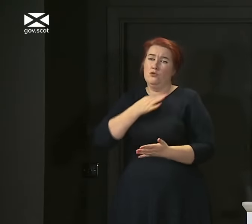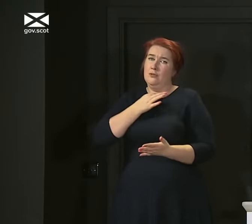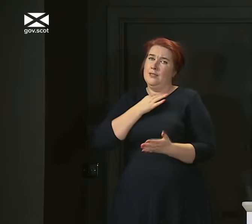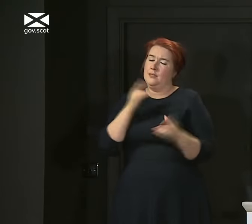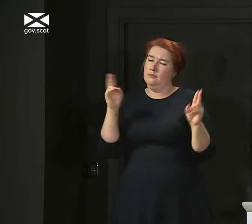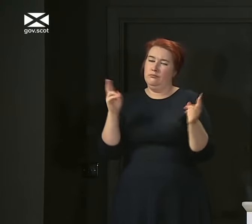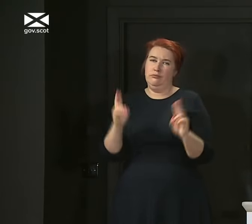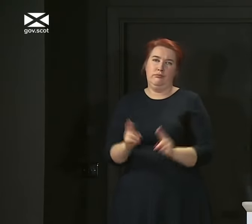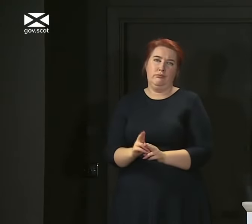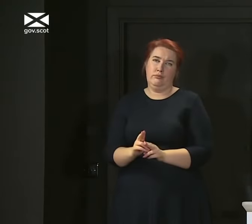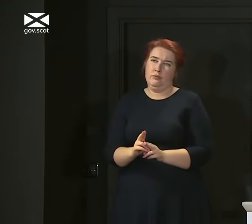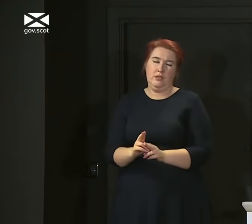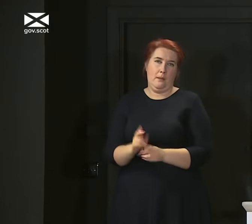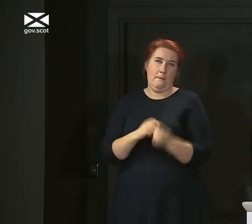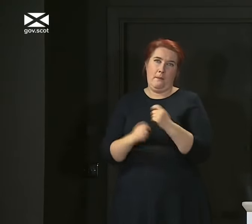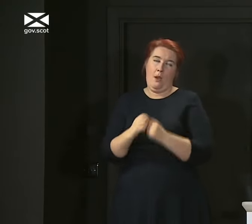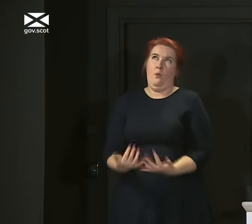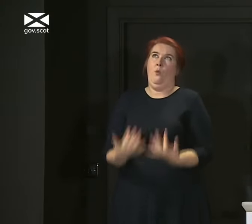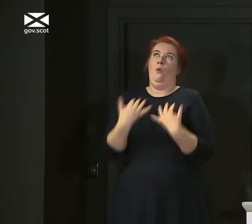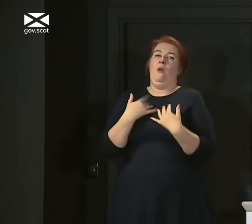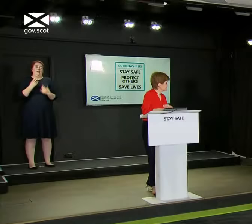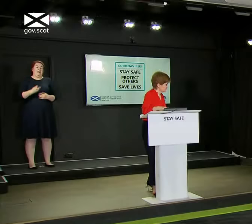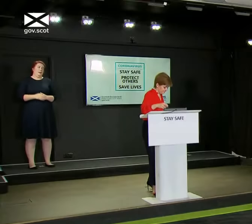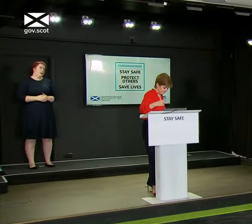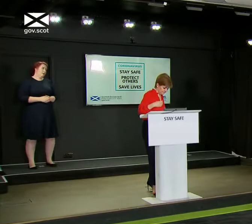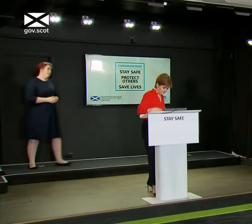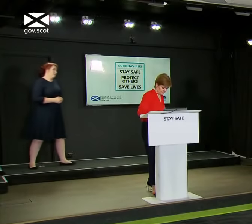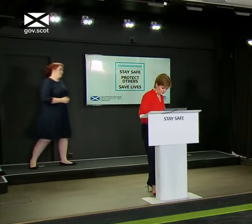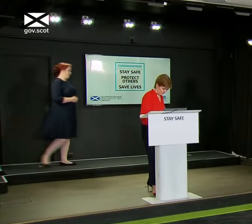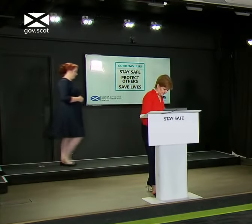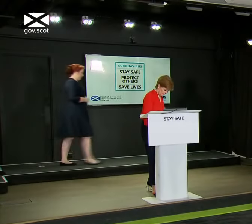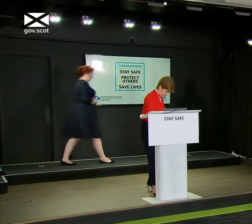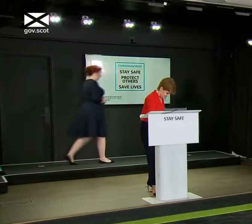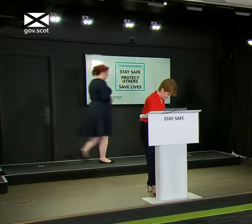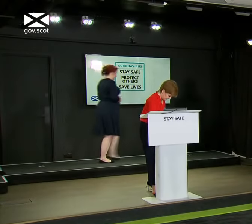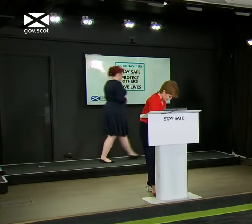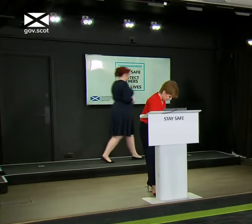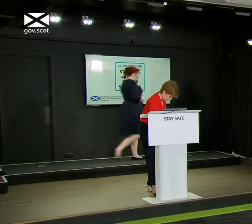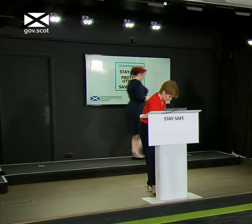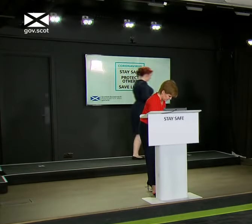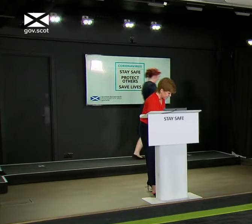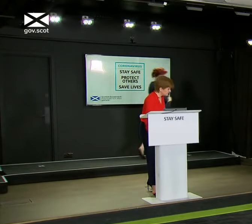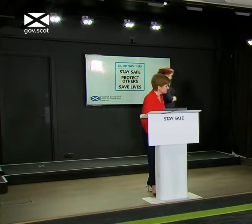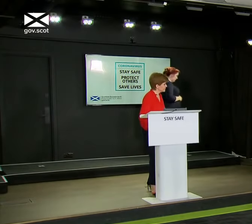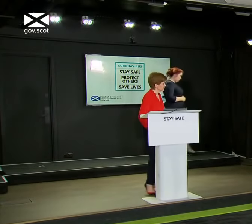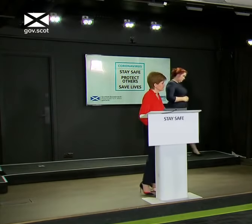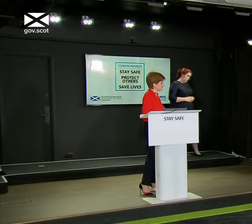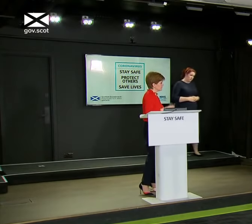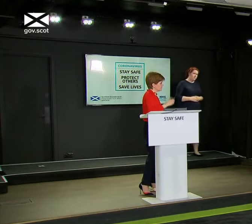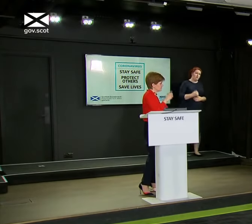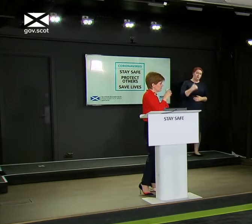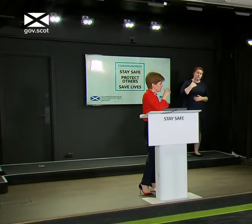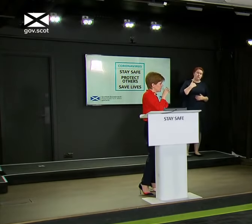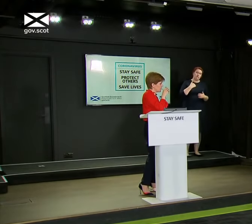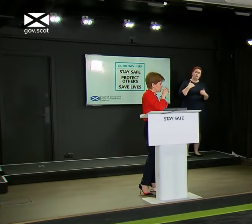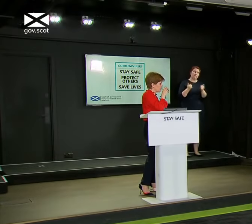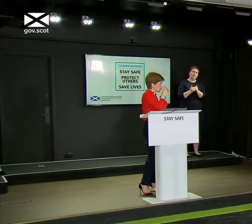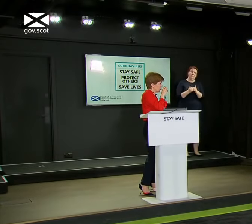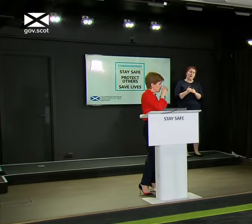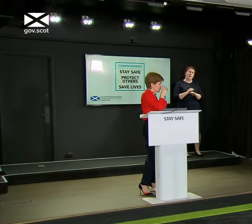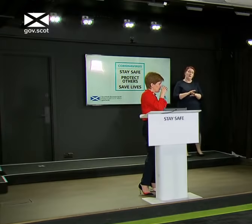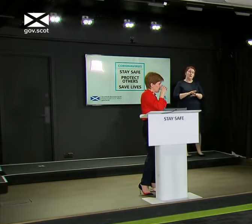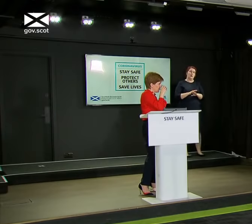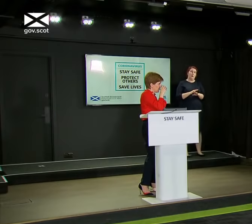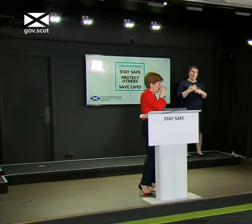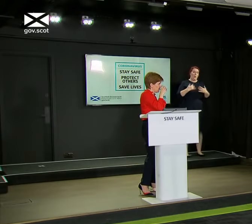the risk of this thing overpowering us again. I would concur that we're not changing the travel